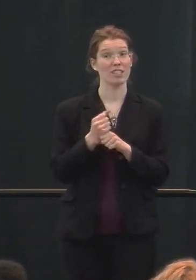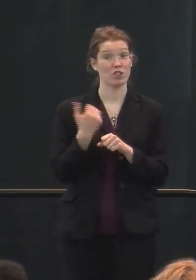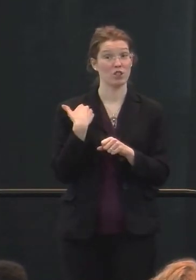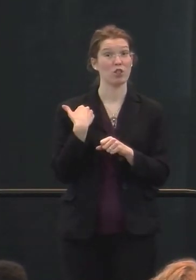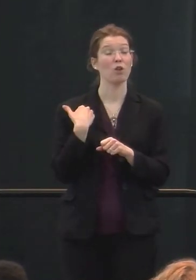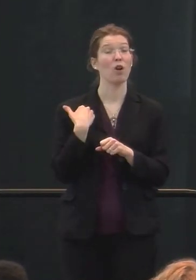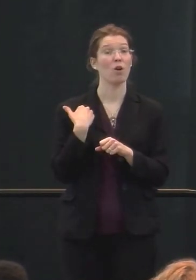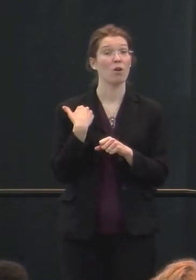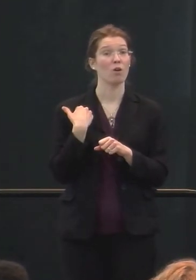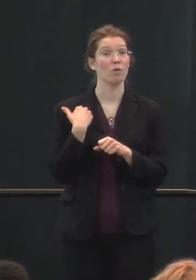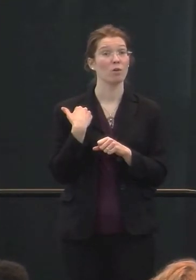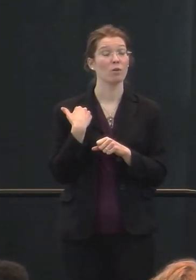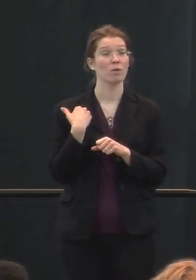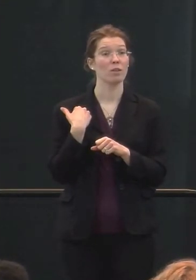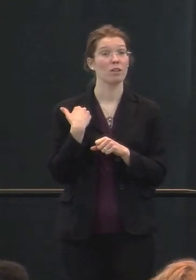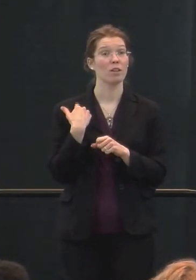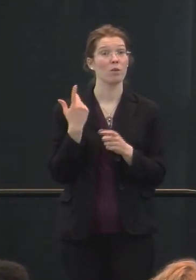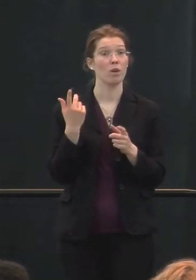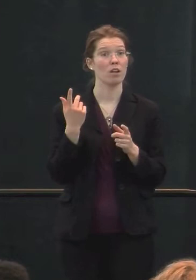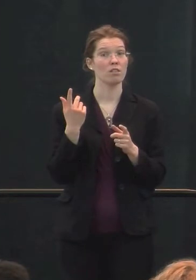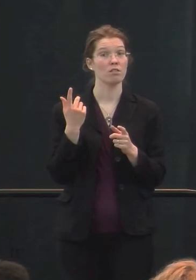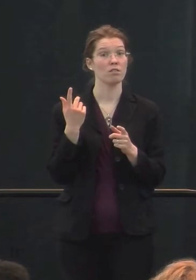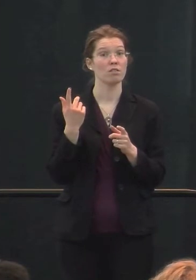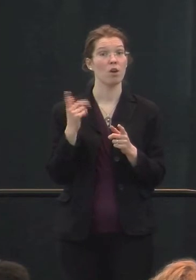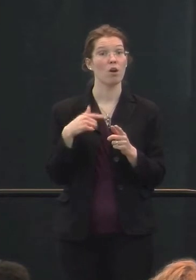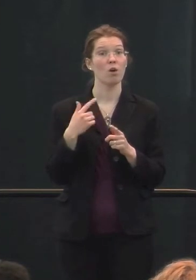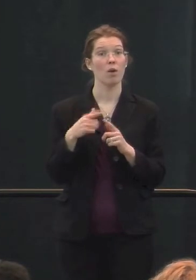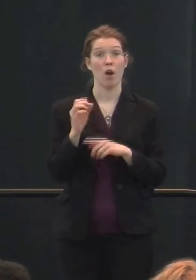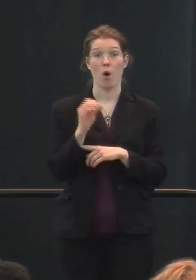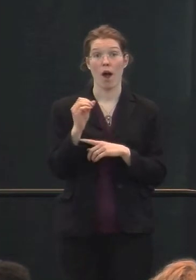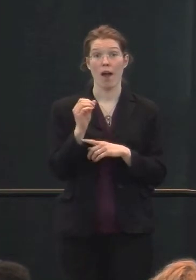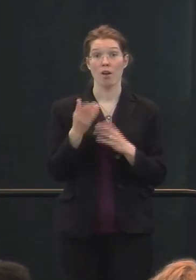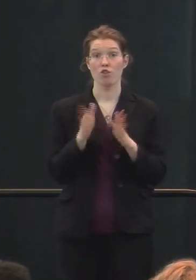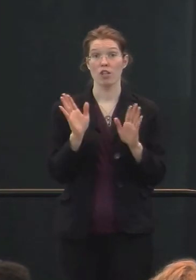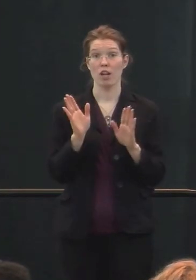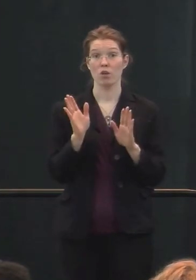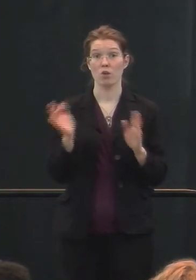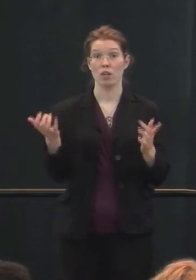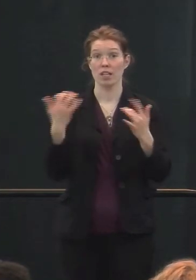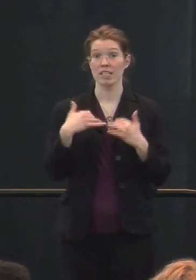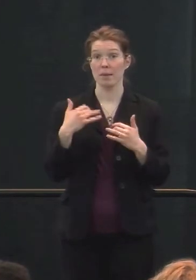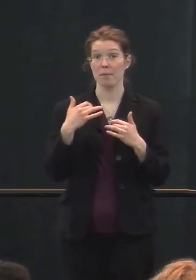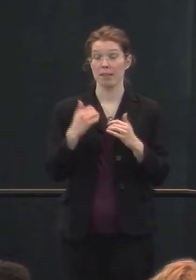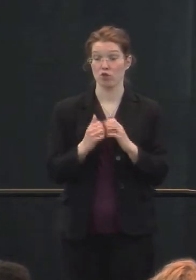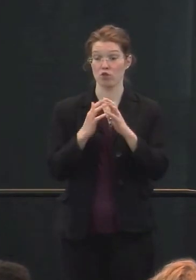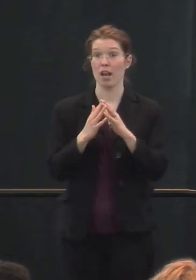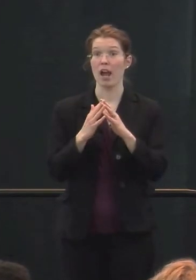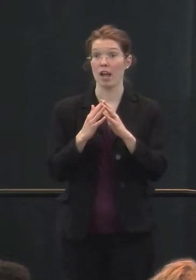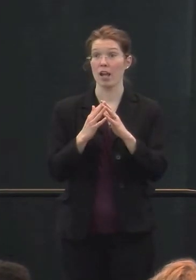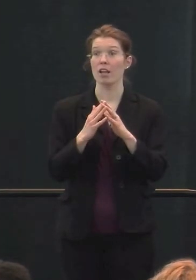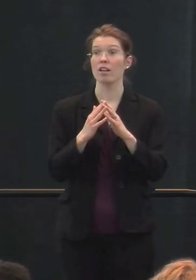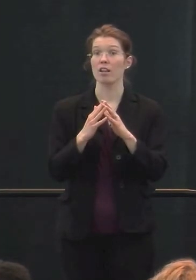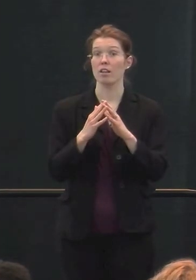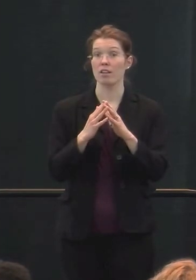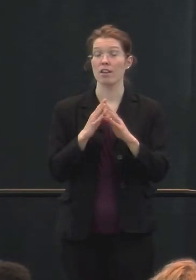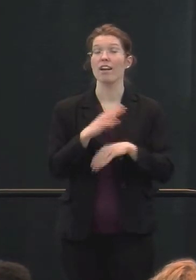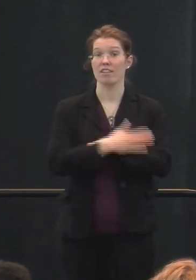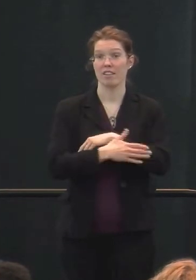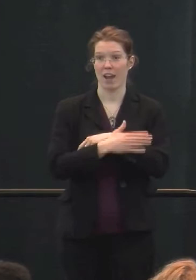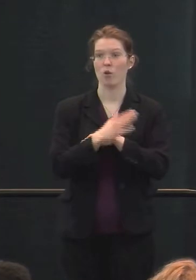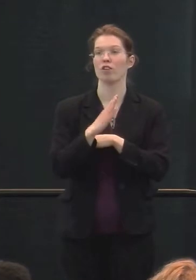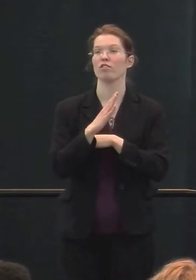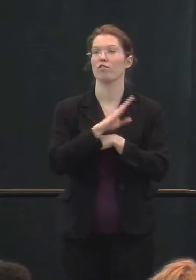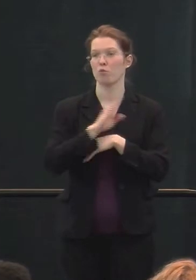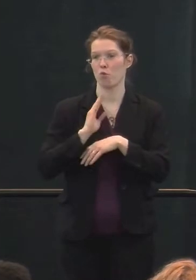was when the Ohio General Assembly created the County Boards of Developmental Disabilities